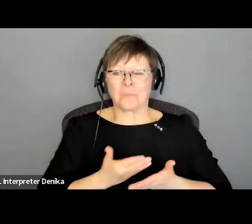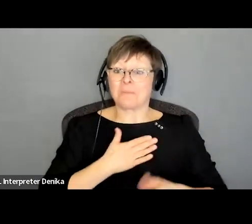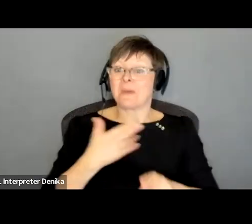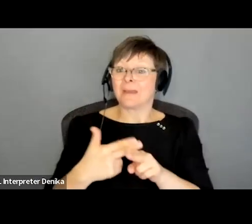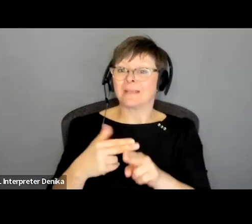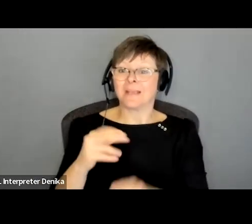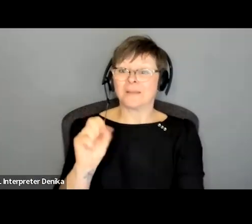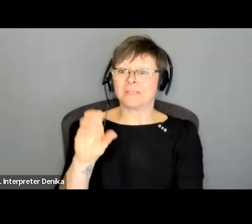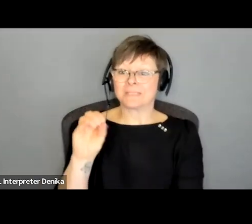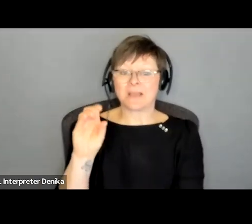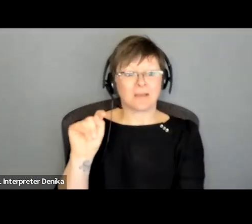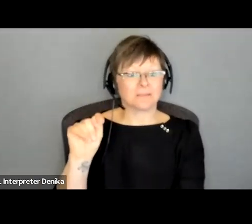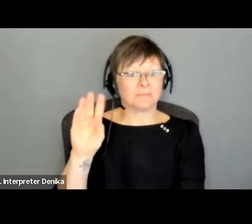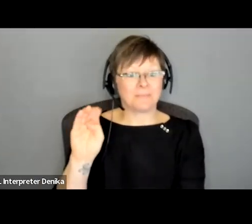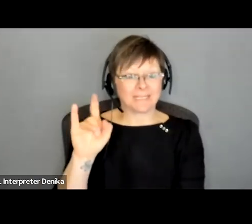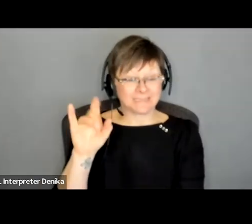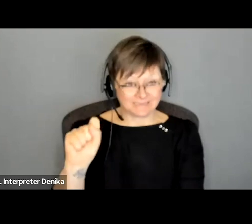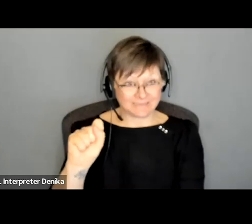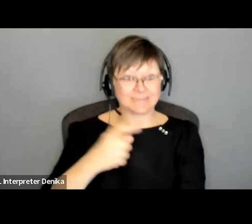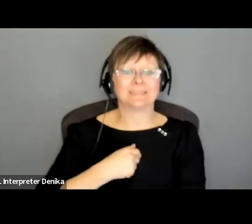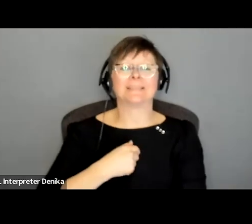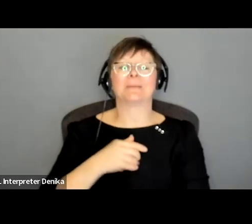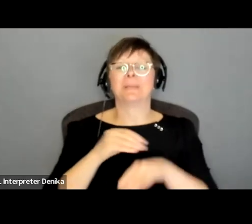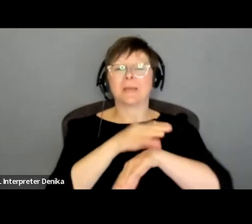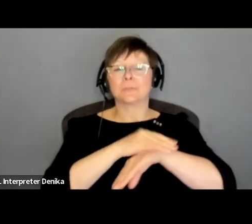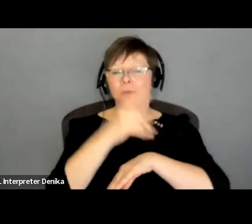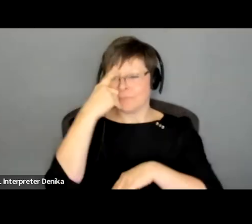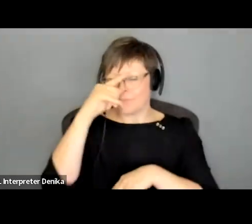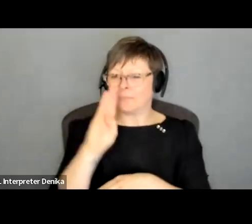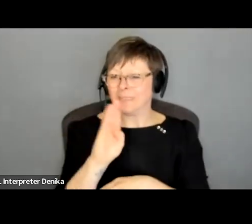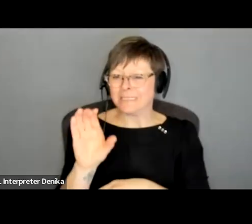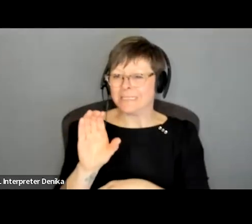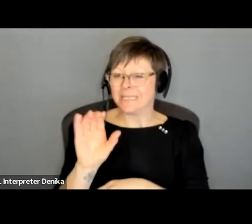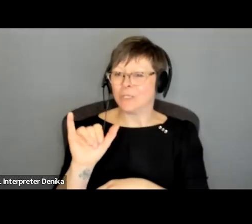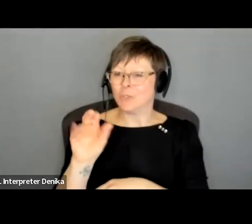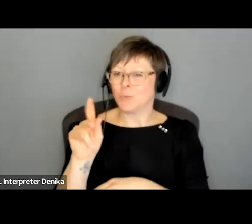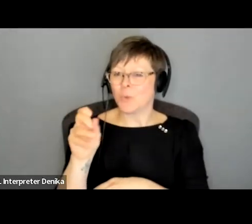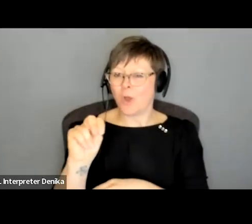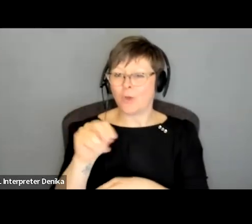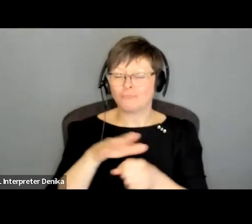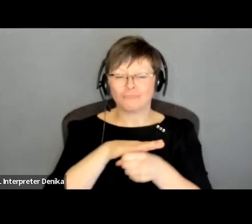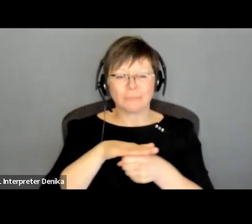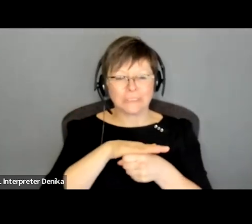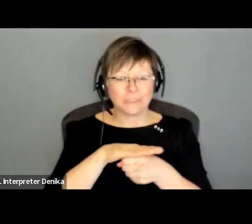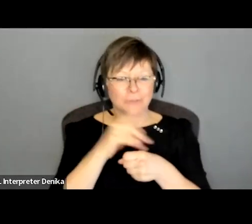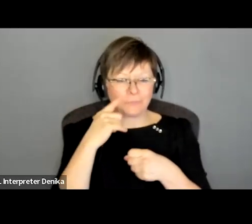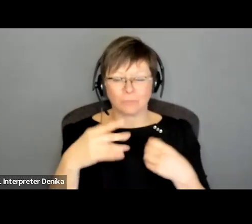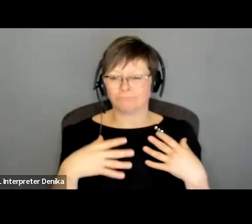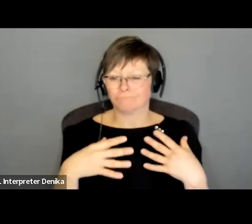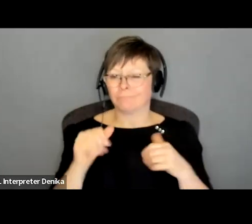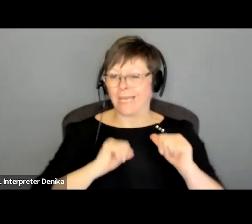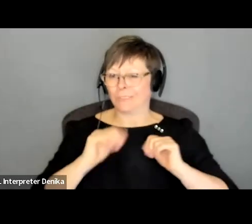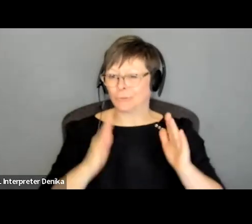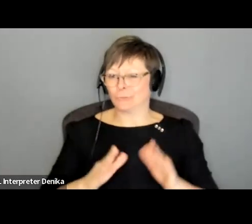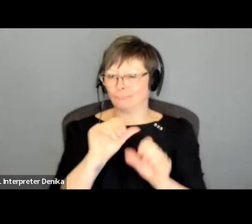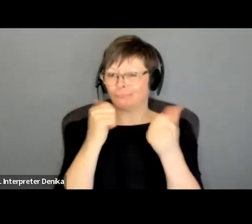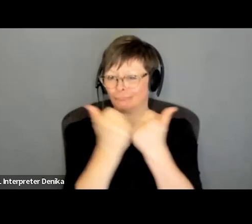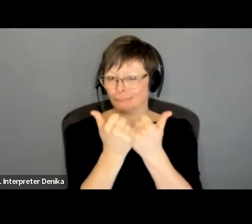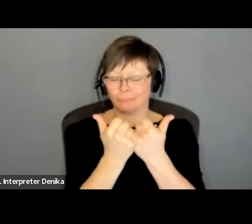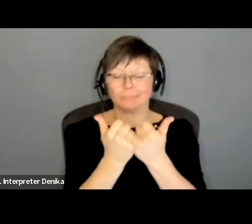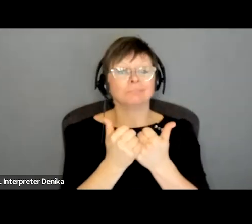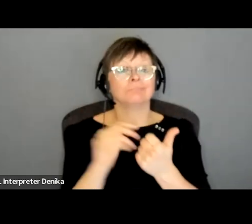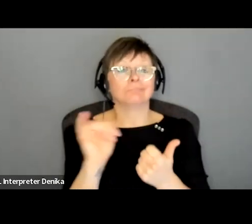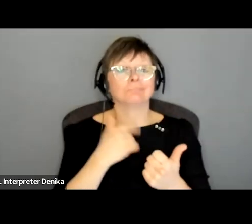counselor for the bc yukon region of canadian actors equity association and i'm also your current